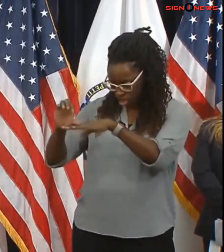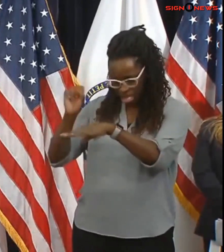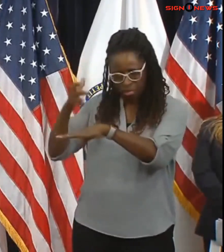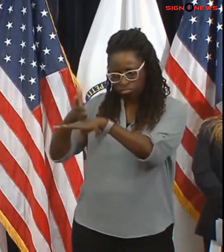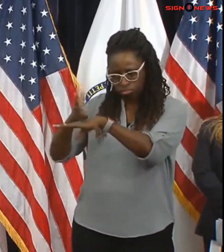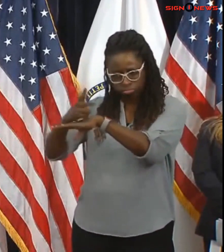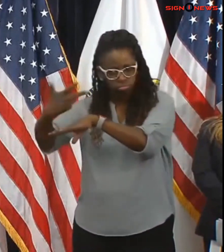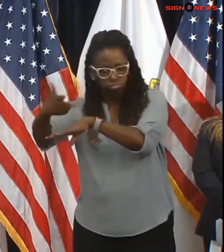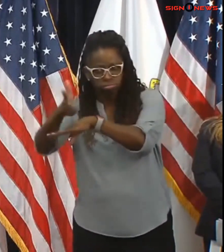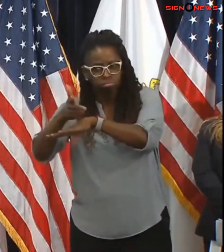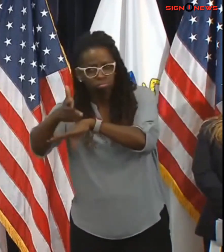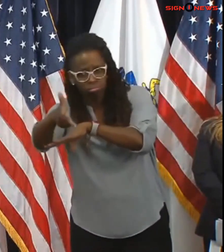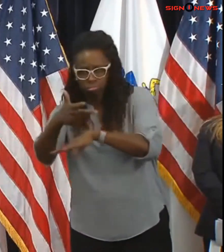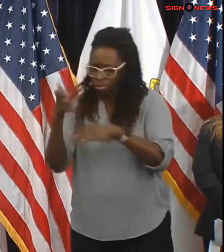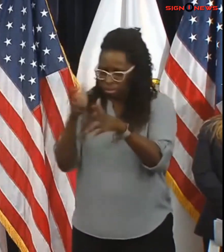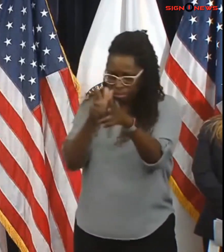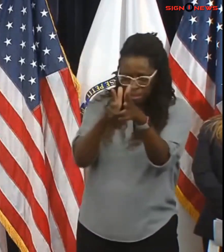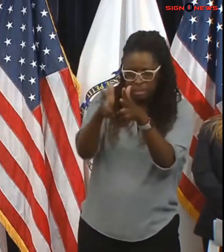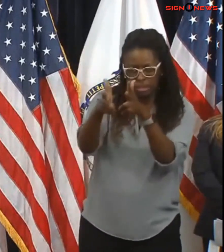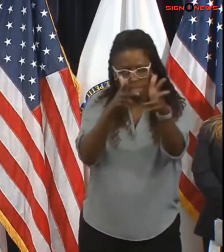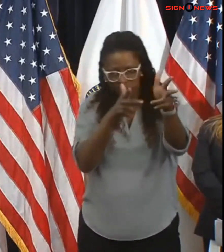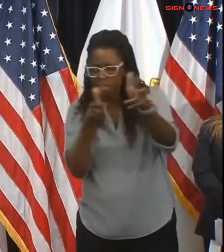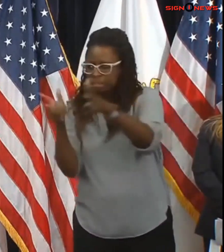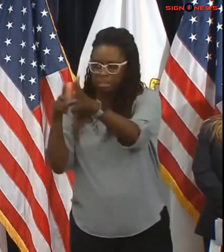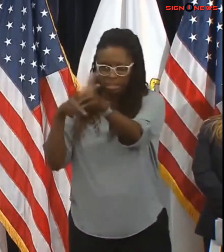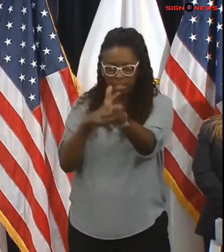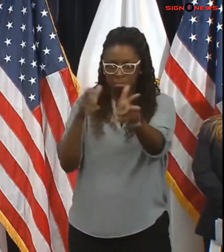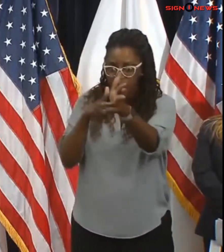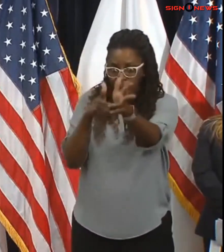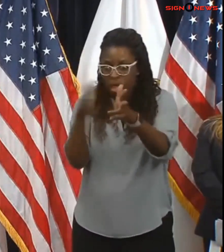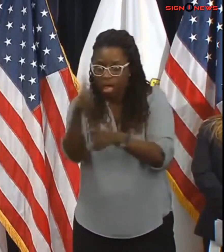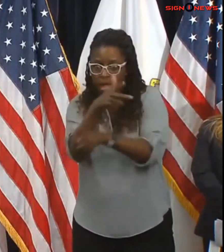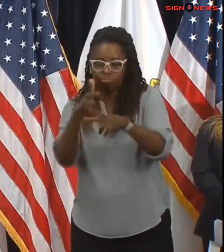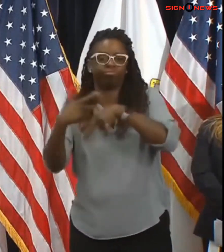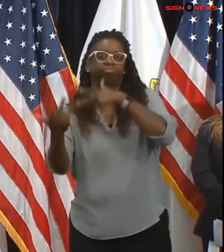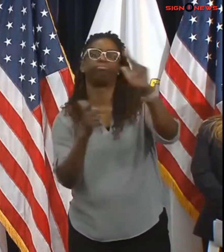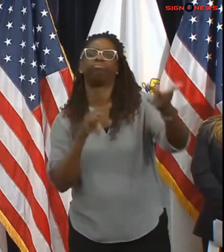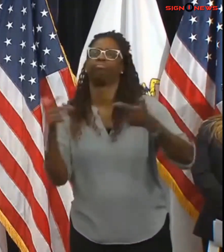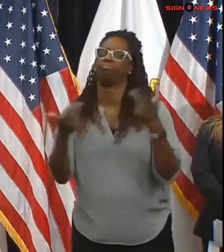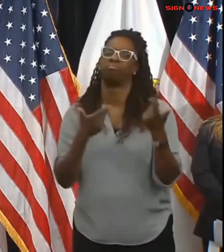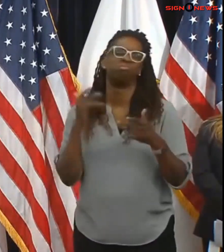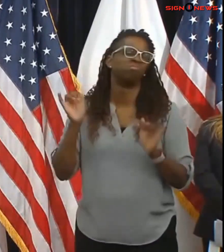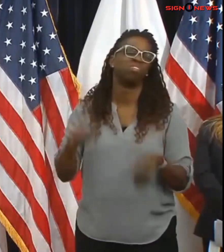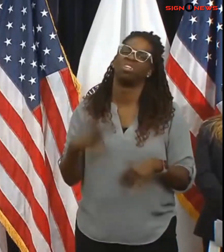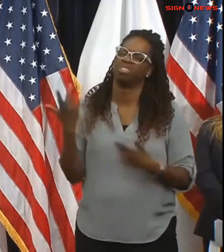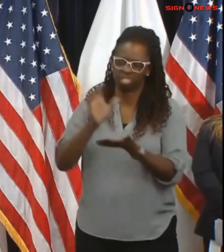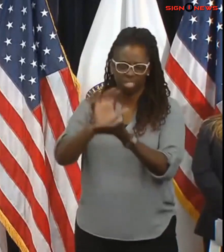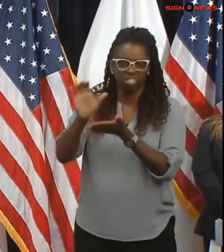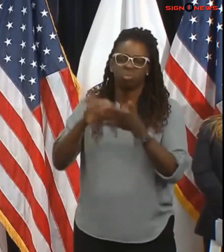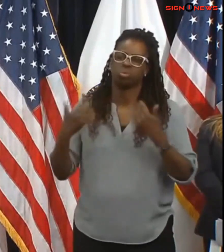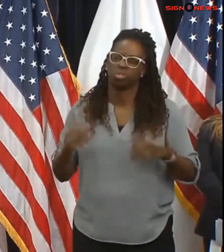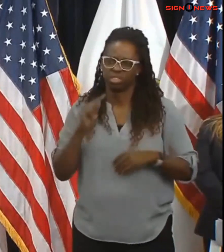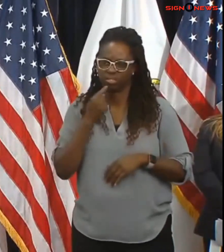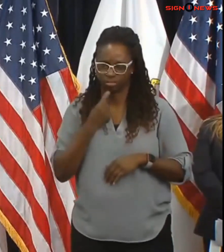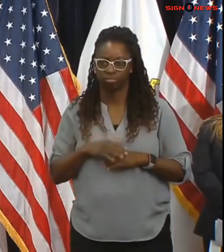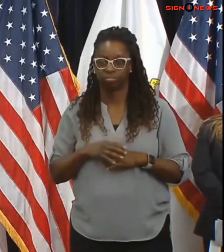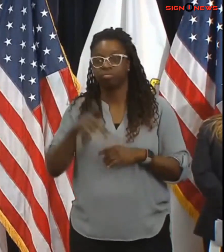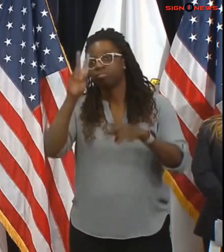replenishing replowing replenishing replowing which is going to make it unpredictable at times and it would be critically important if you do have to go out and